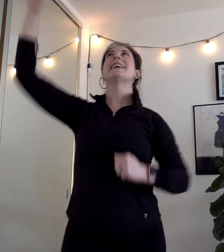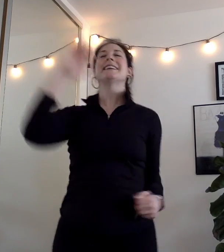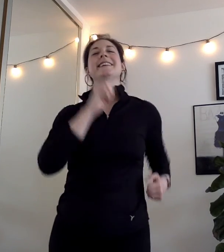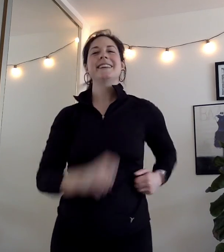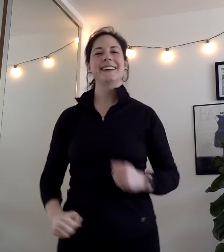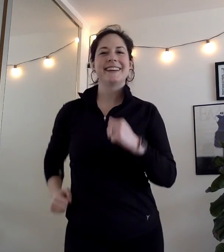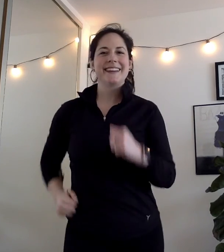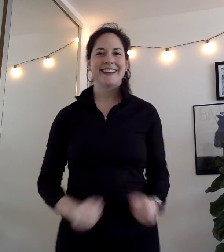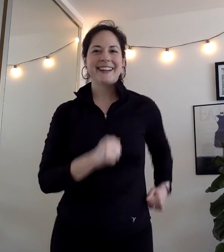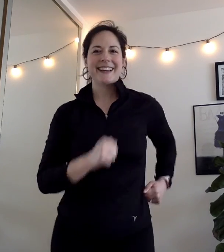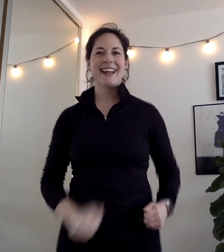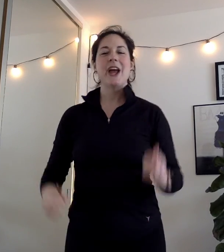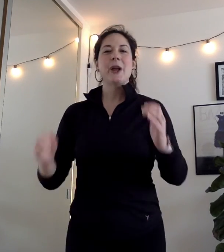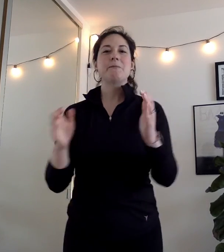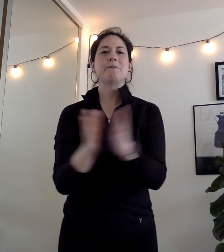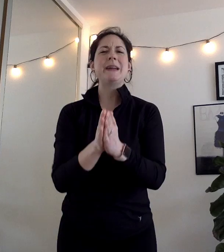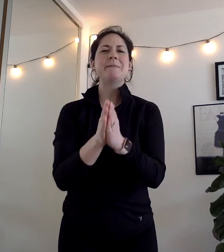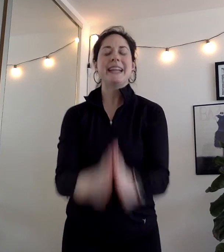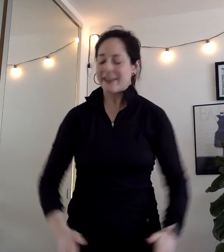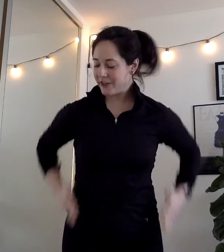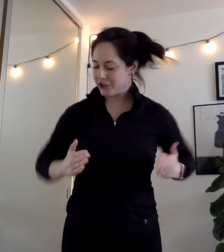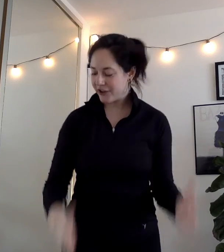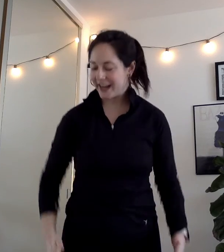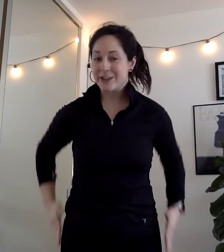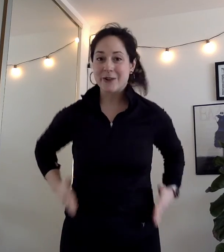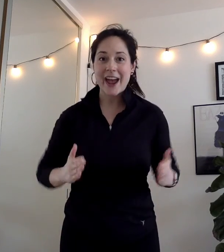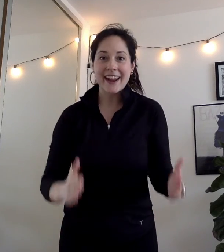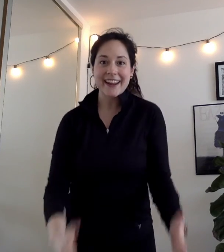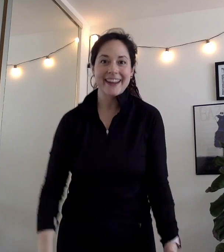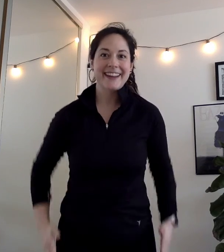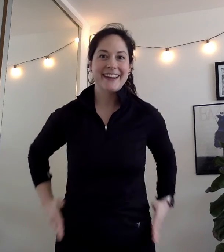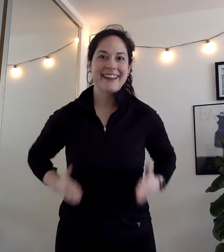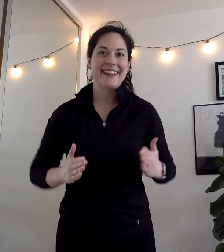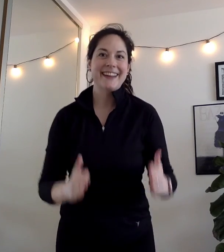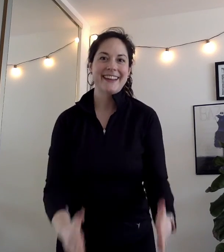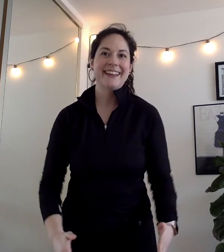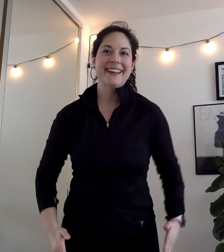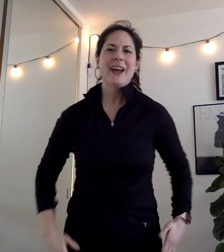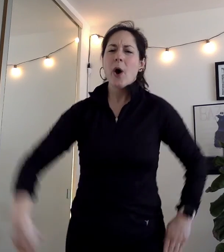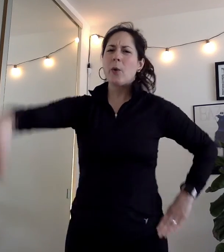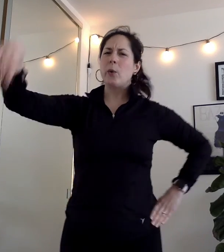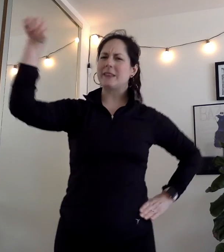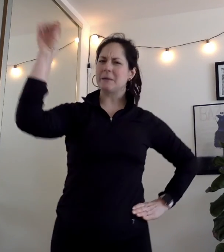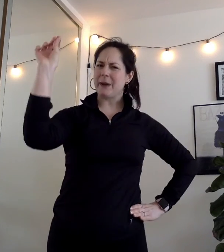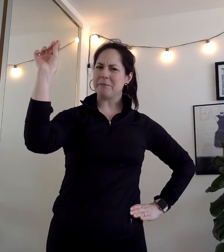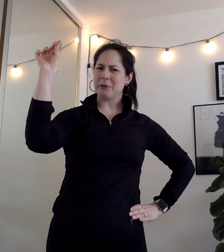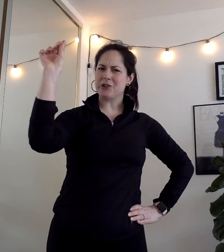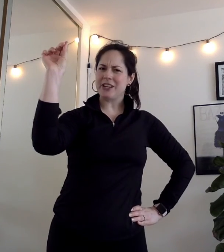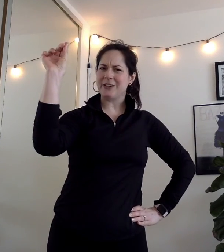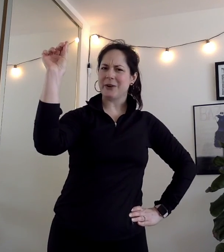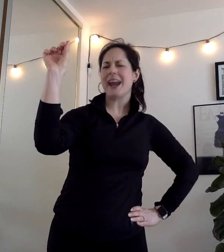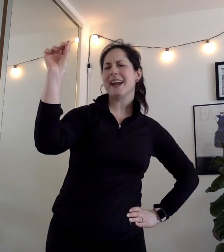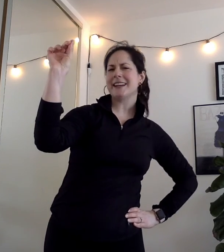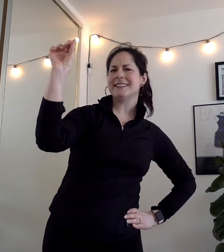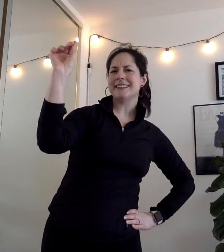meet me at the train track with the paintbrush in your hands